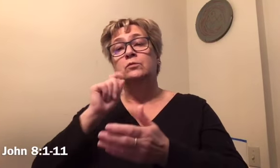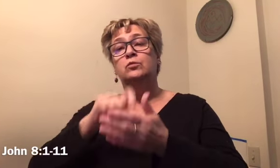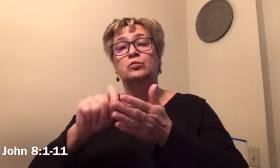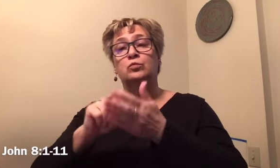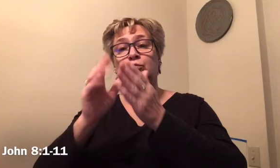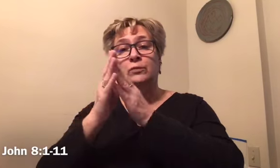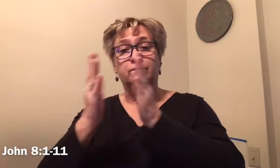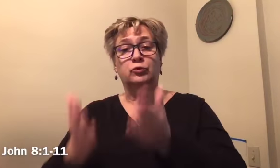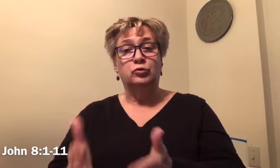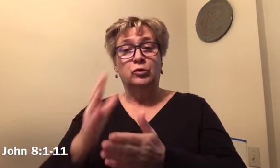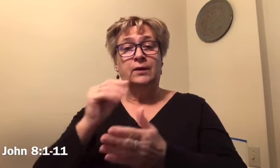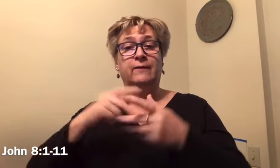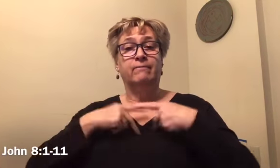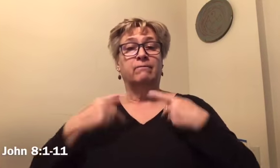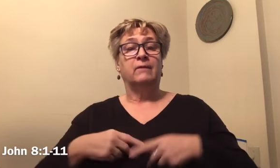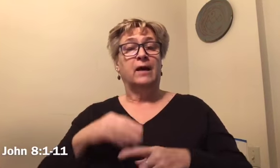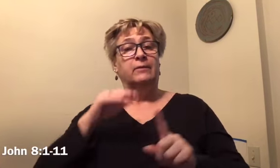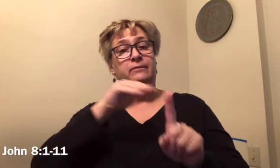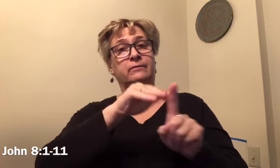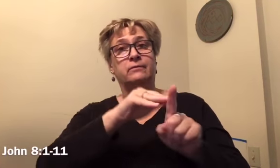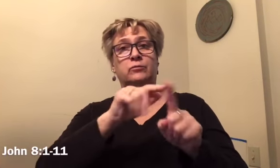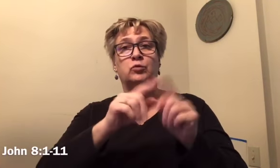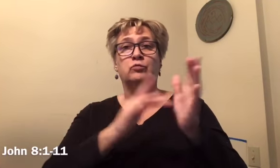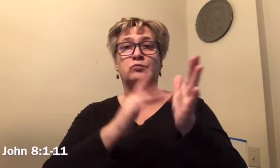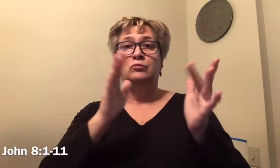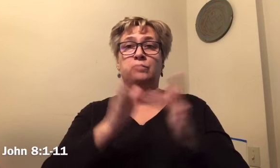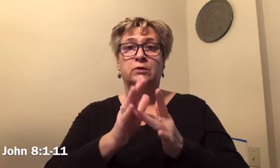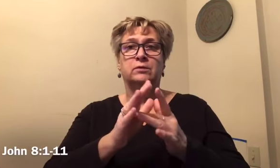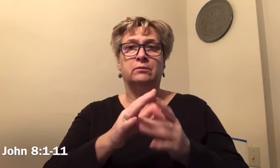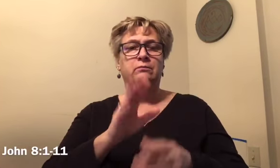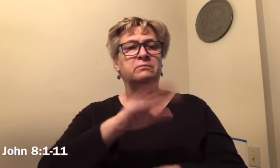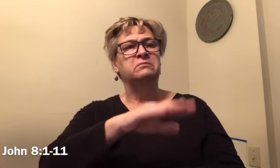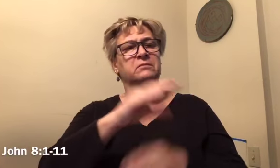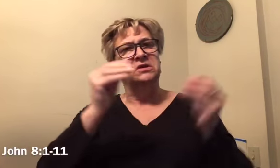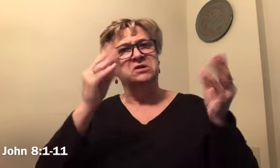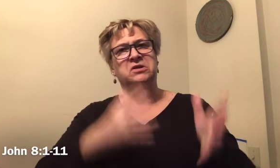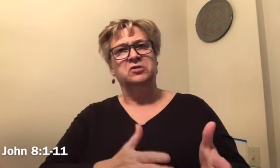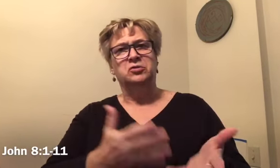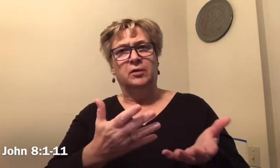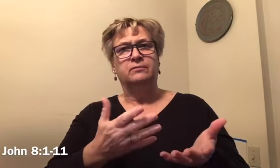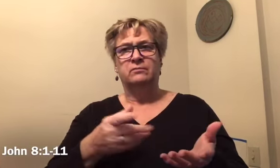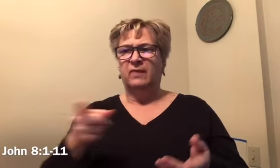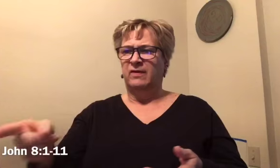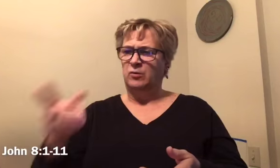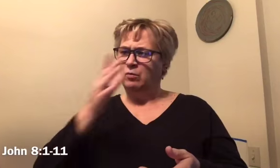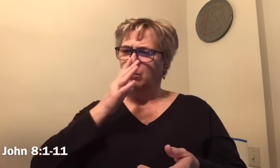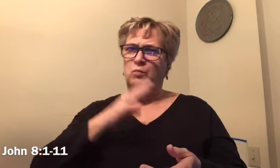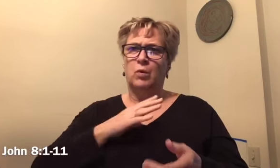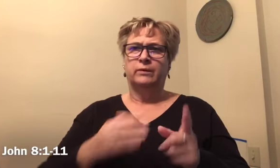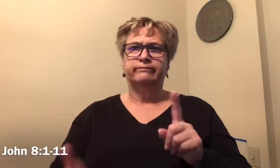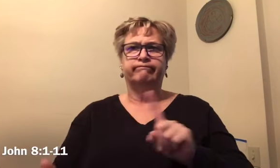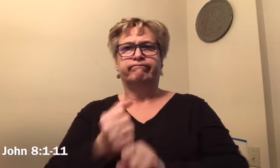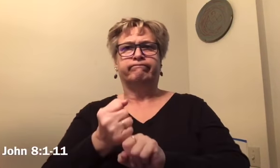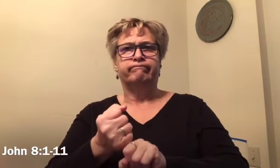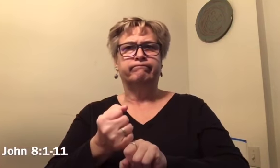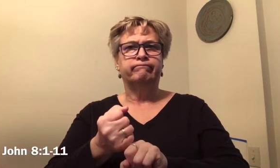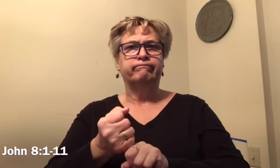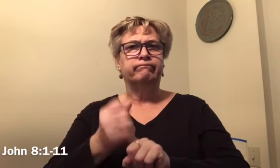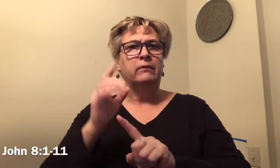They said to him Teacher this woman was caught in the very act of committing adultery